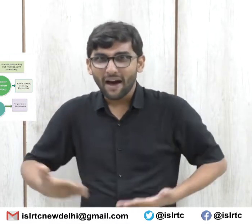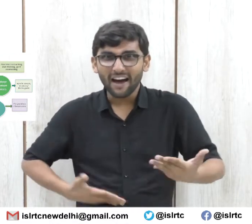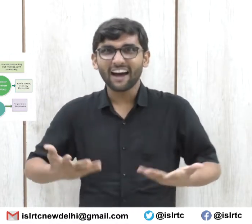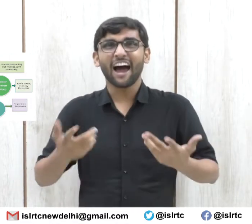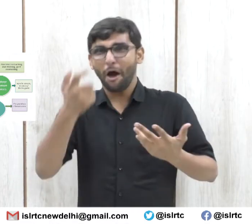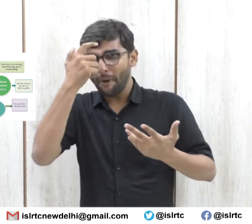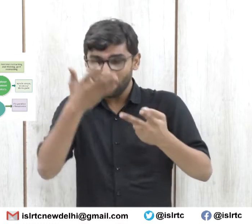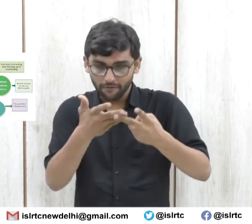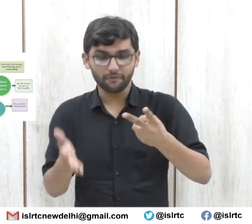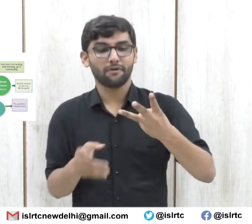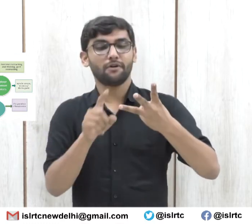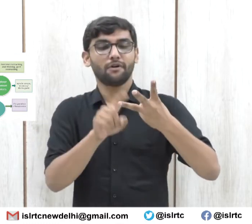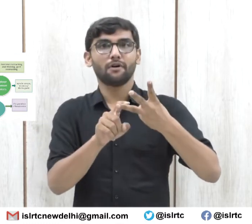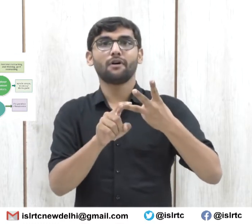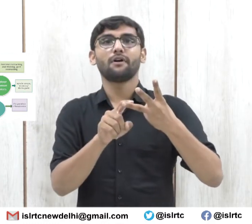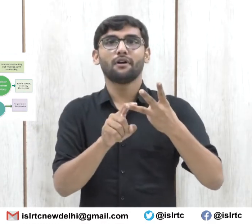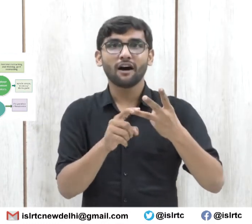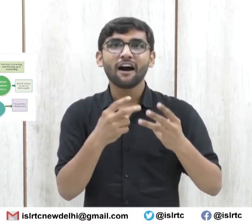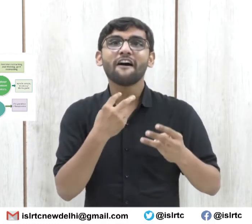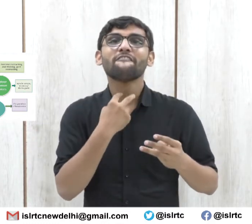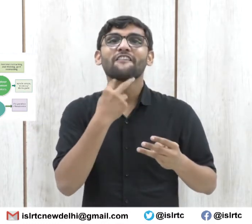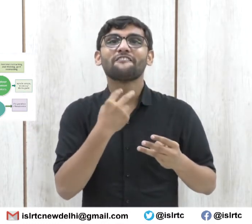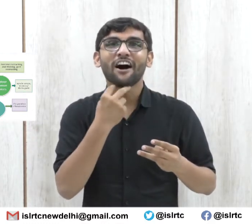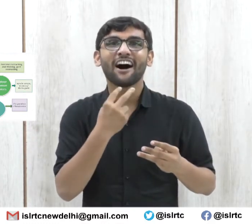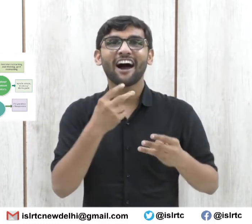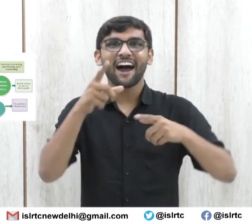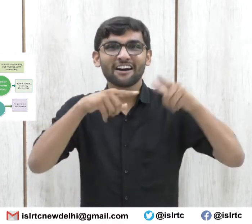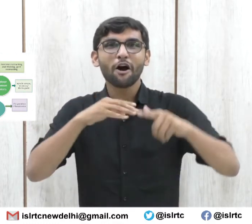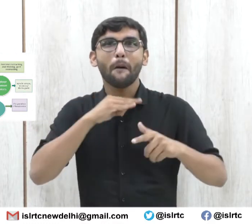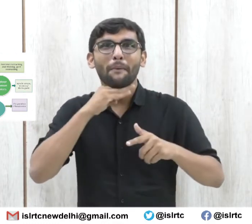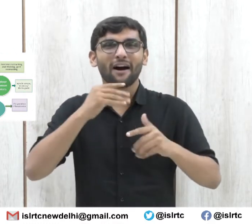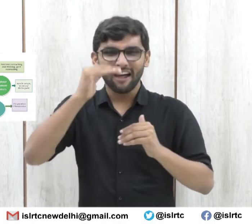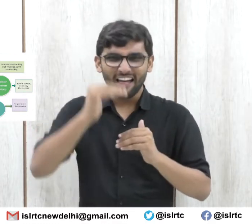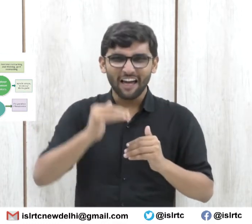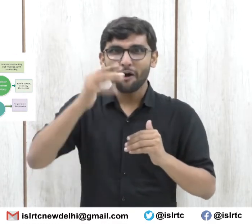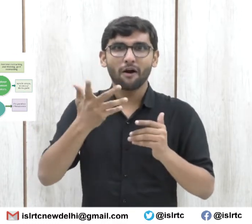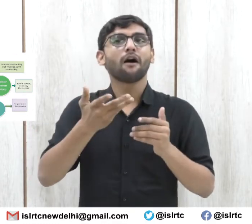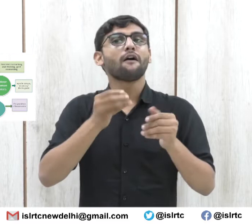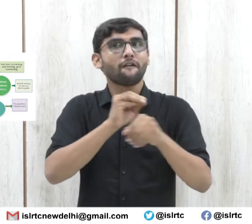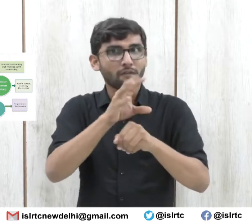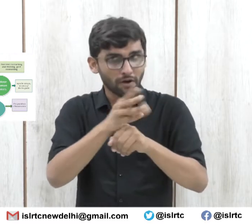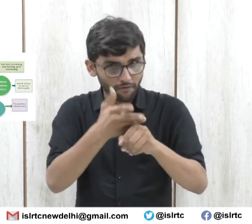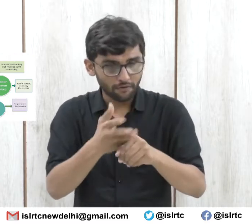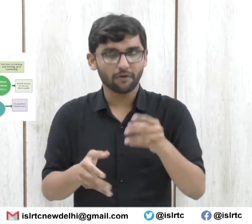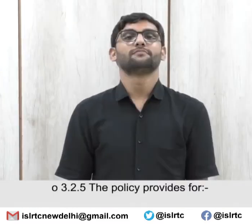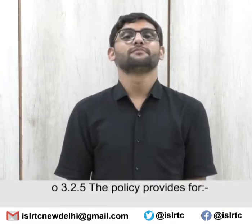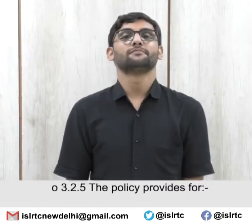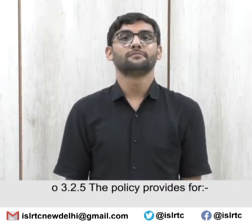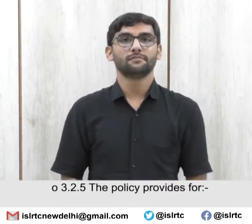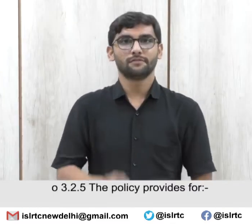Speech Therapy, Probational Therapy, Etc. 3.2